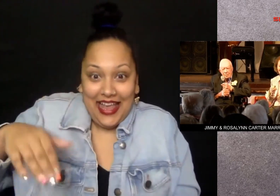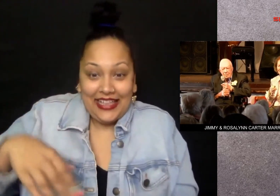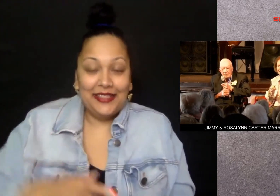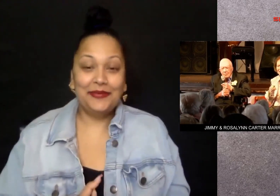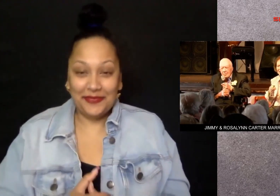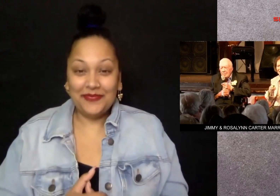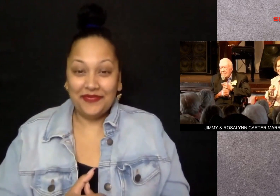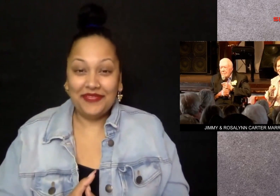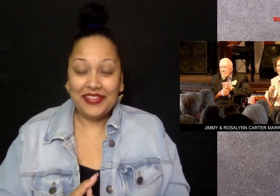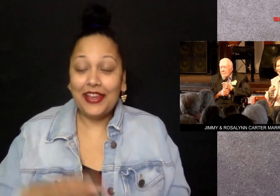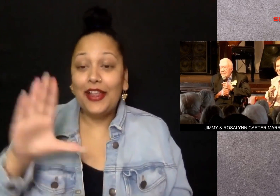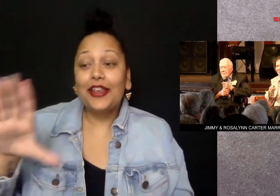married one year yet